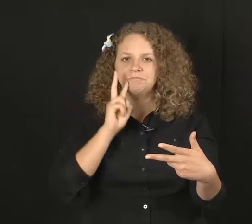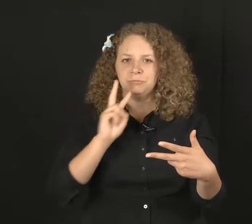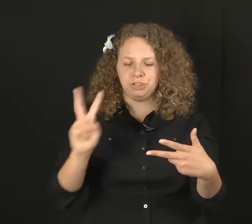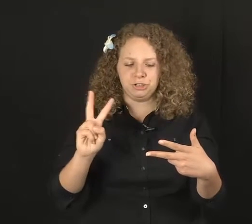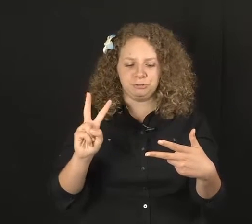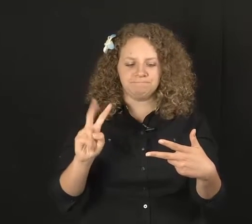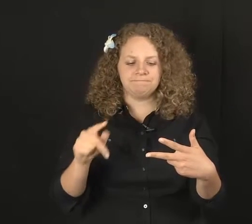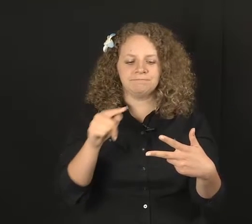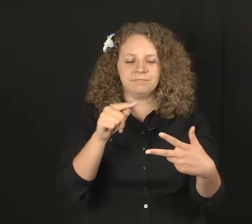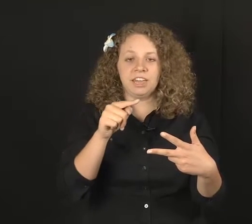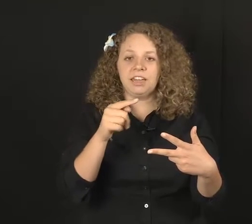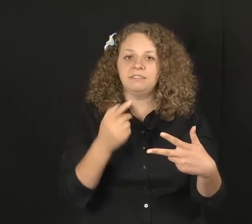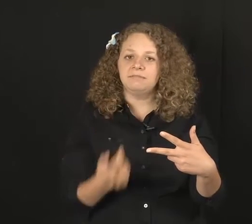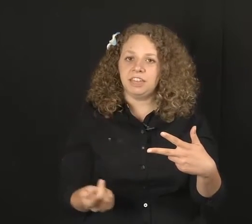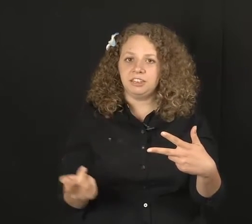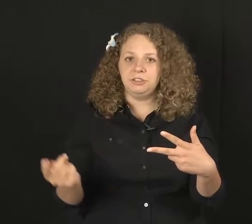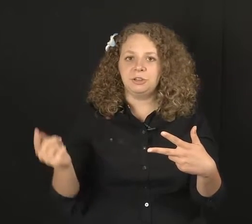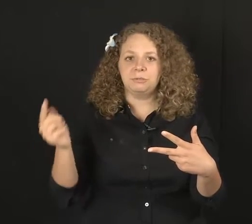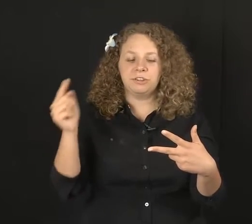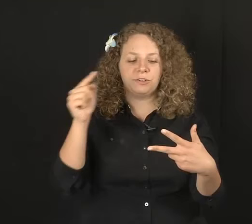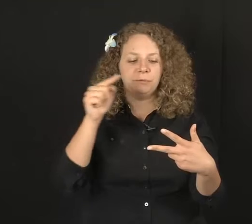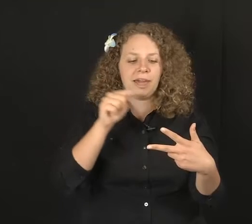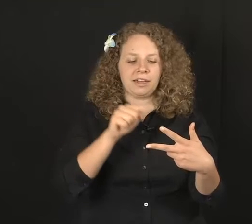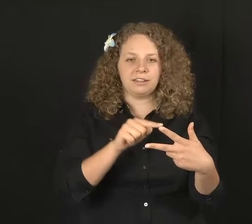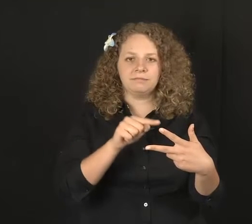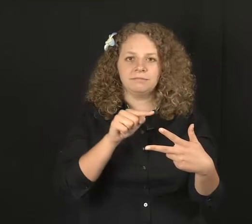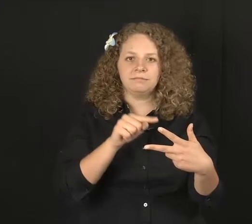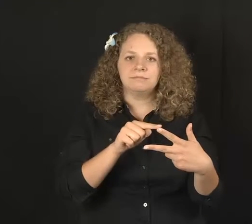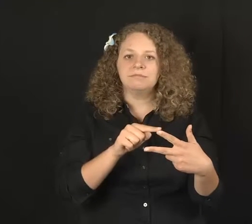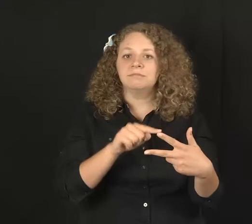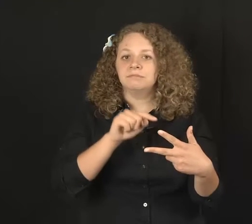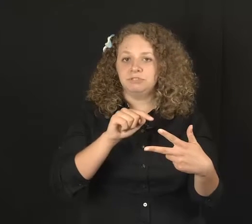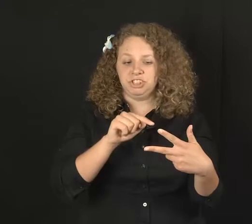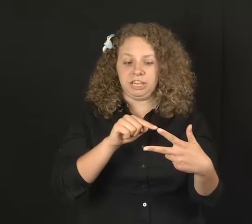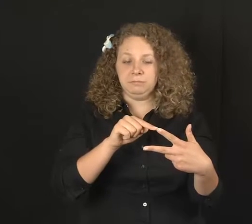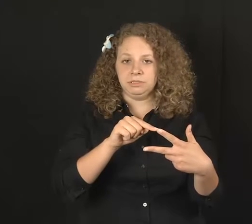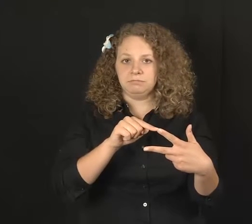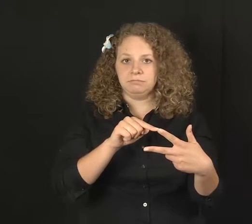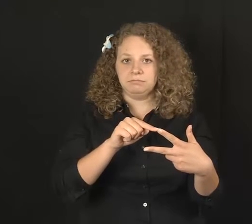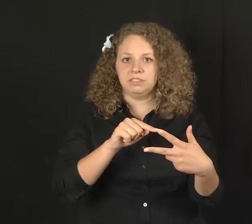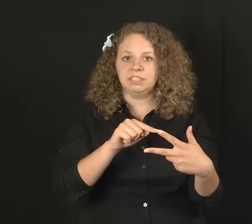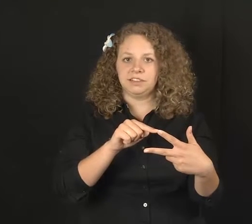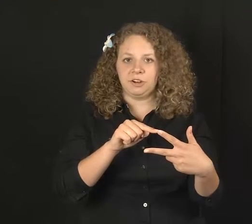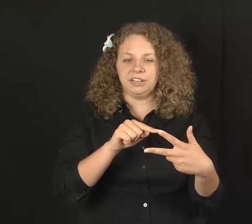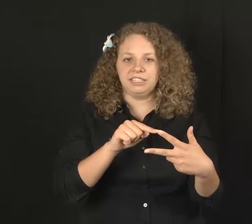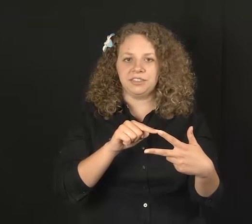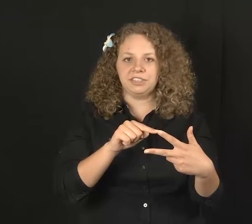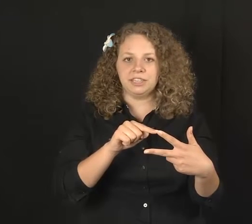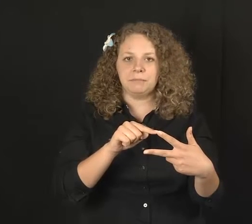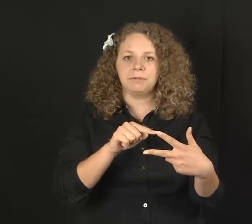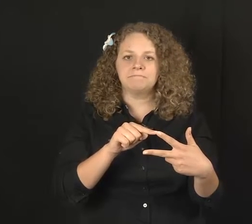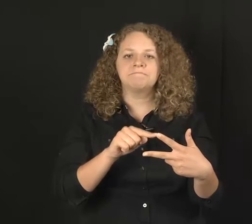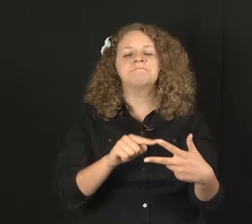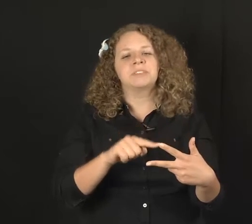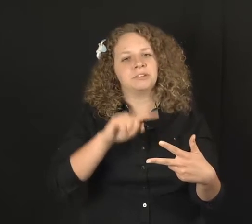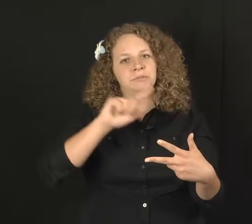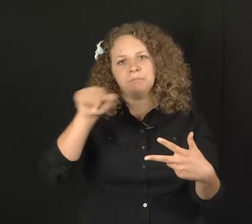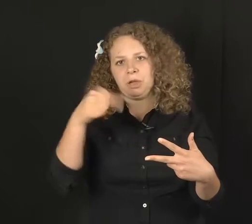two. Then, you can refer back, James, since I've already set this up, my